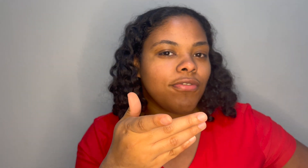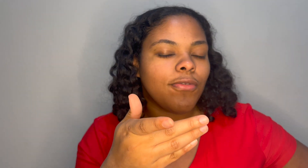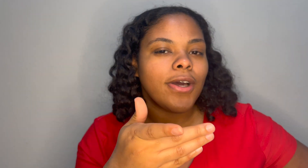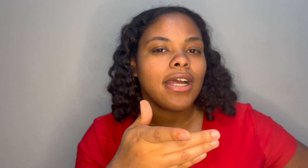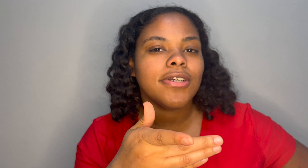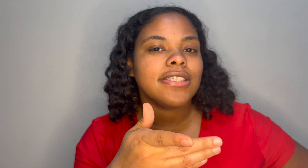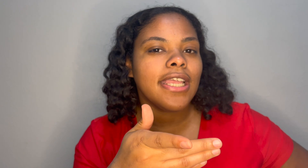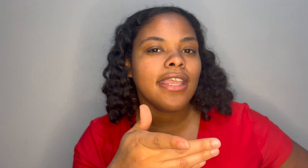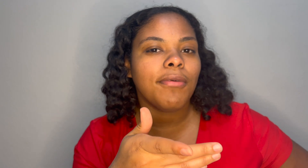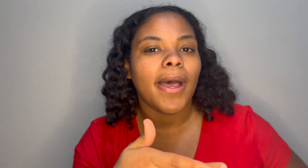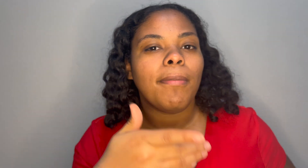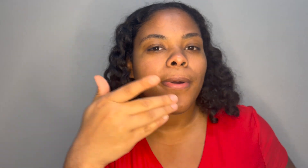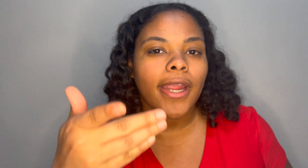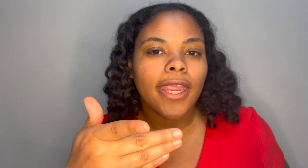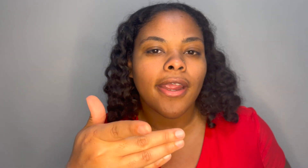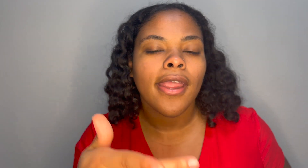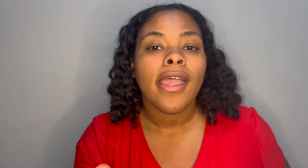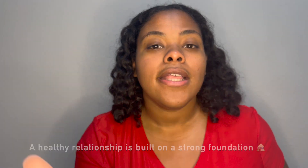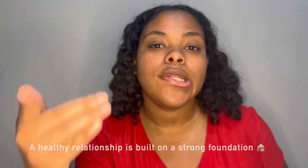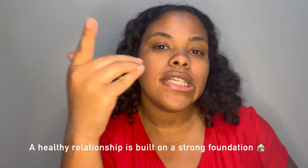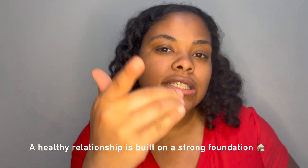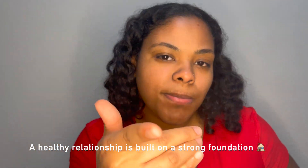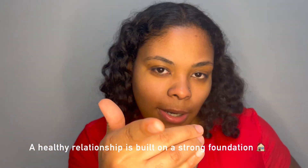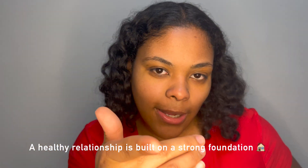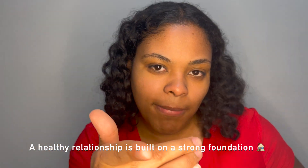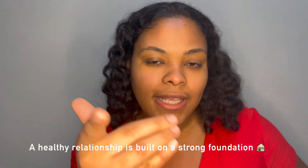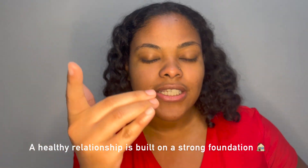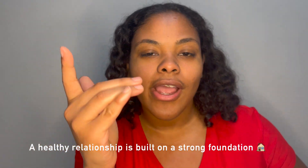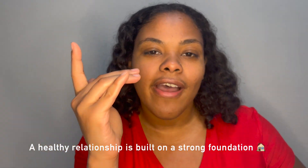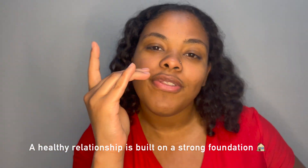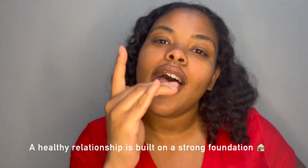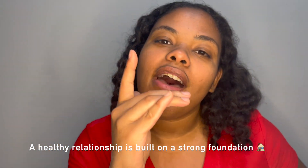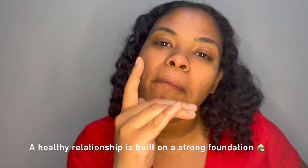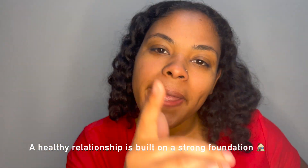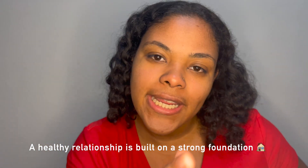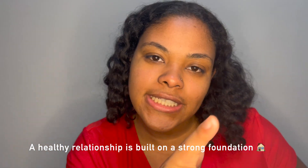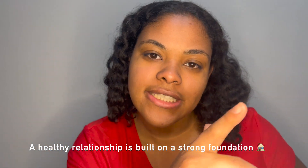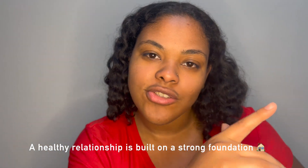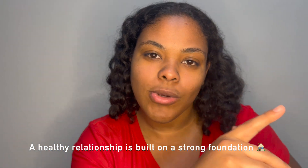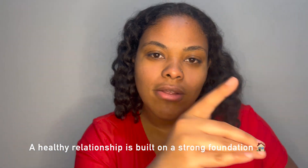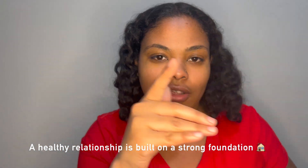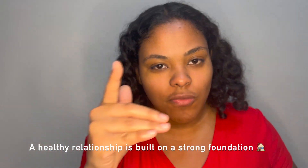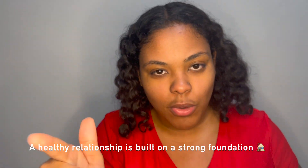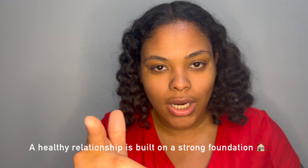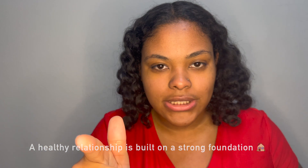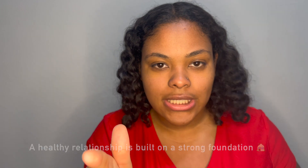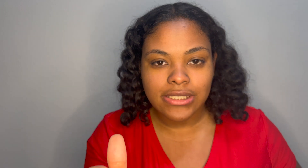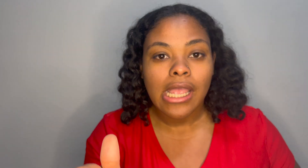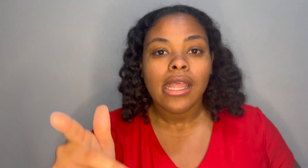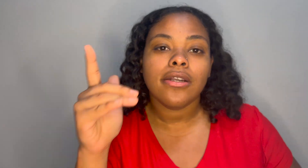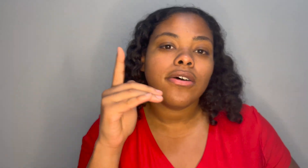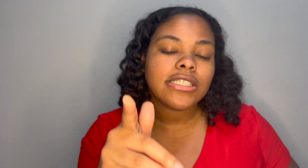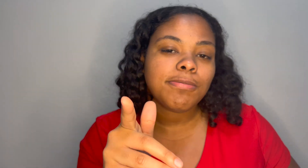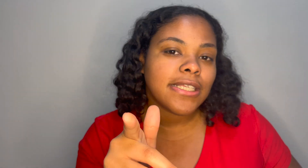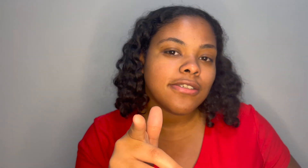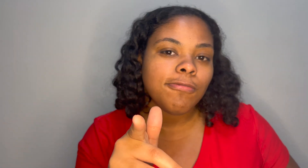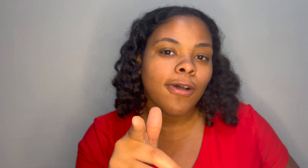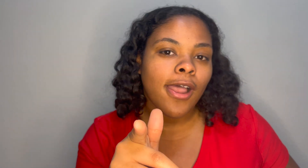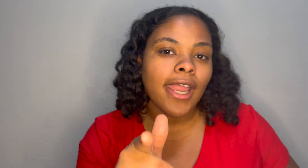of what i was saying about prayer you need to pray because you have to have patience throughout this process don't expect to find